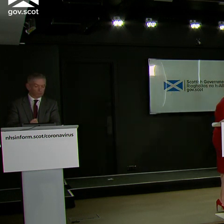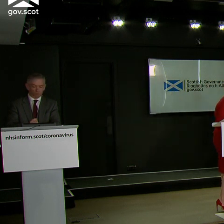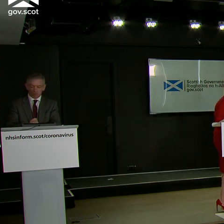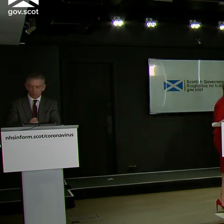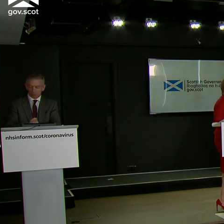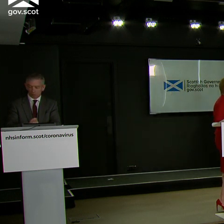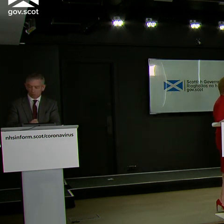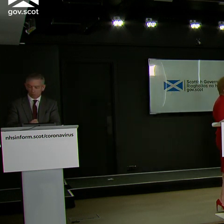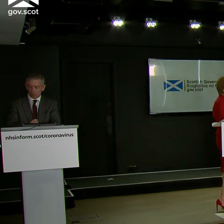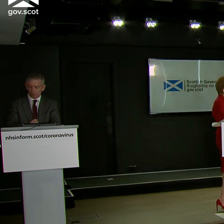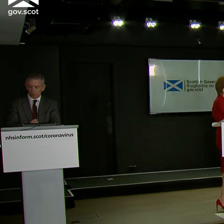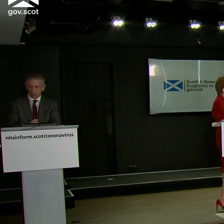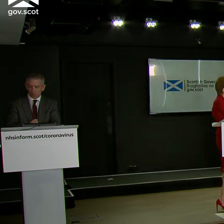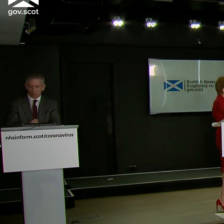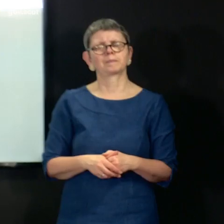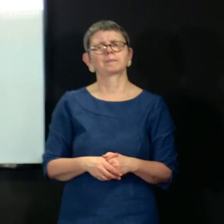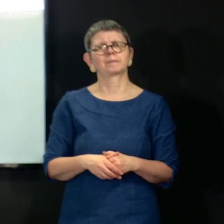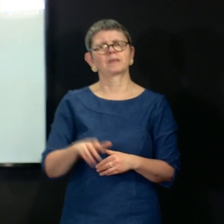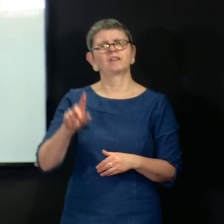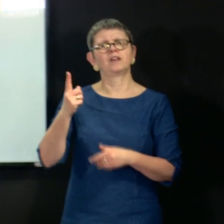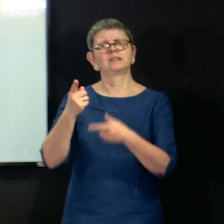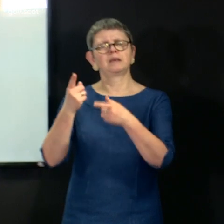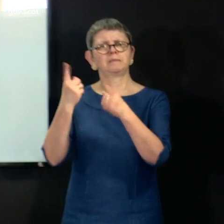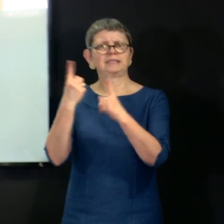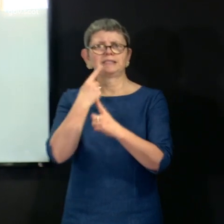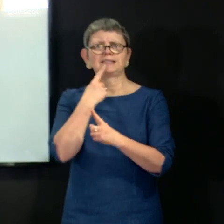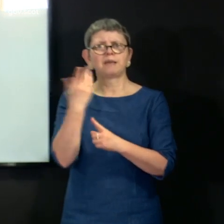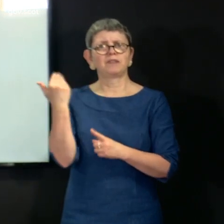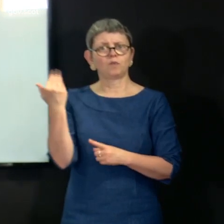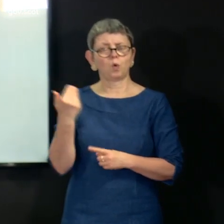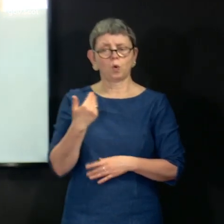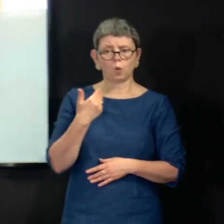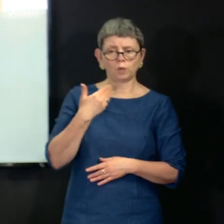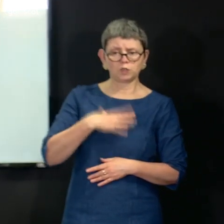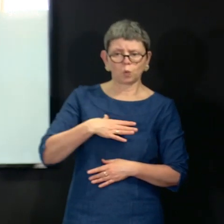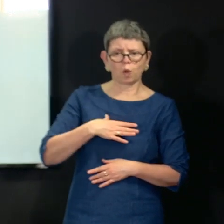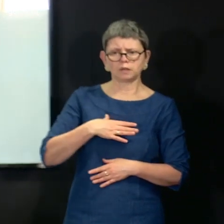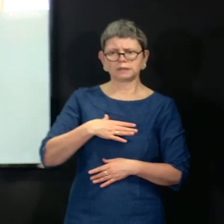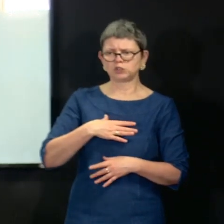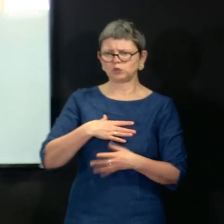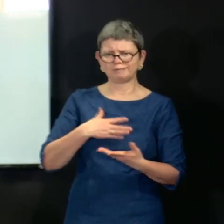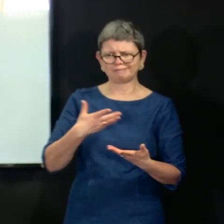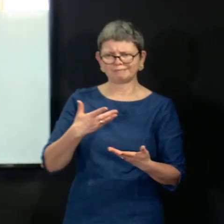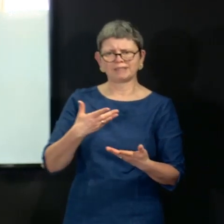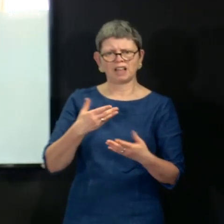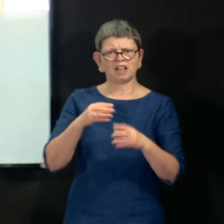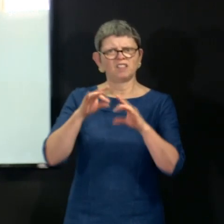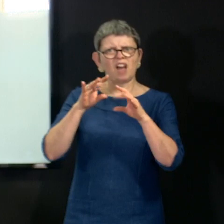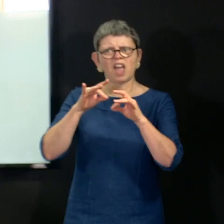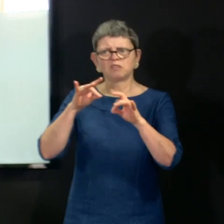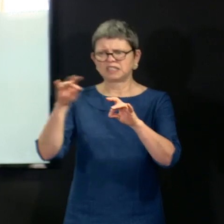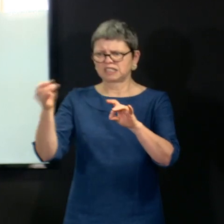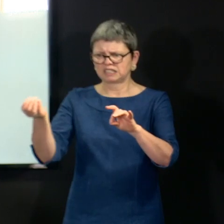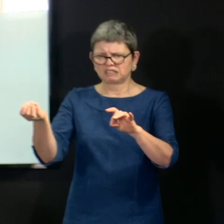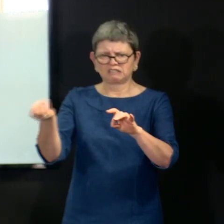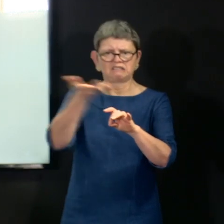earlier about the idea of this bridge, that you don't want to be created because you don't want the virus to be able to cross the